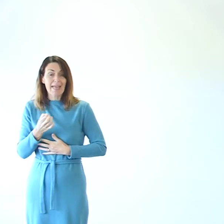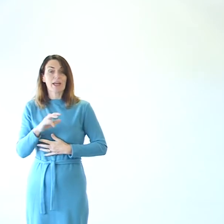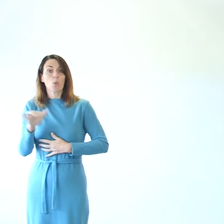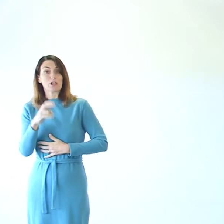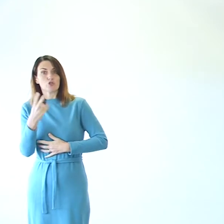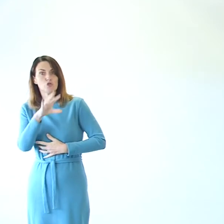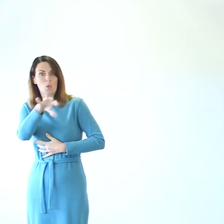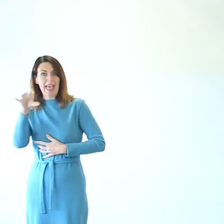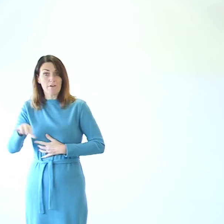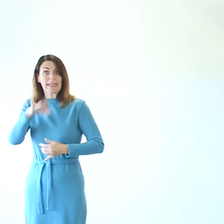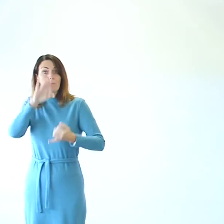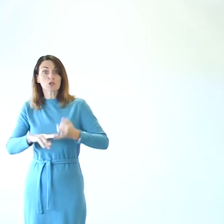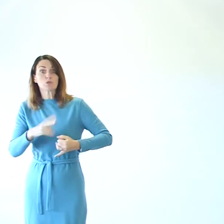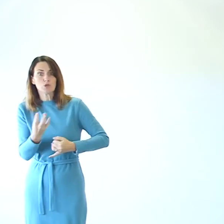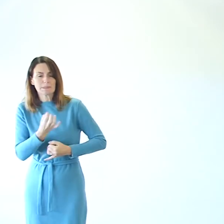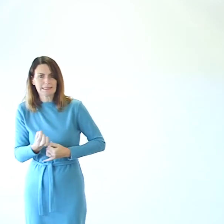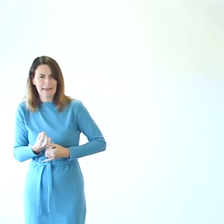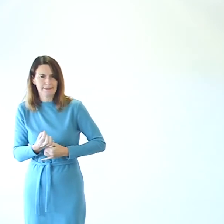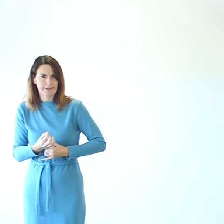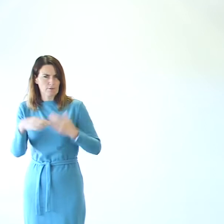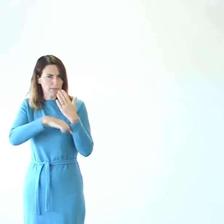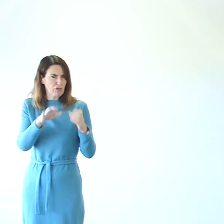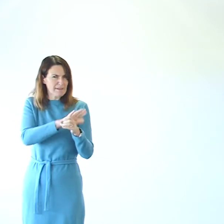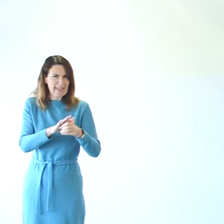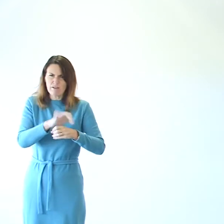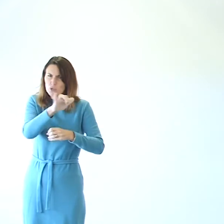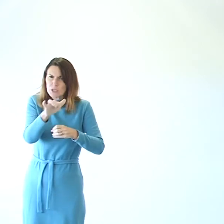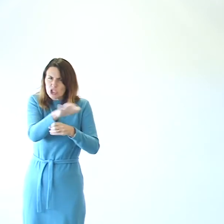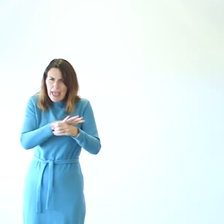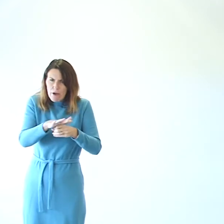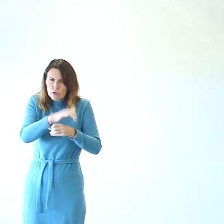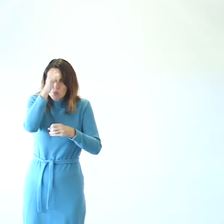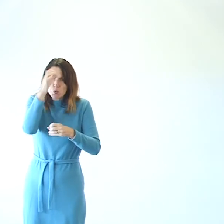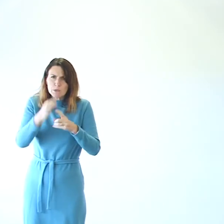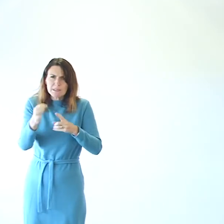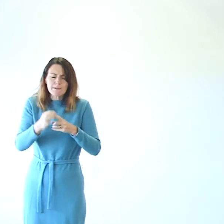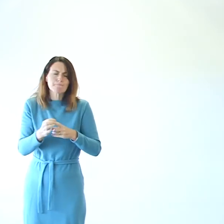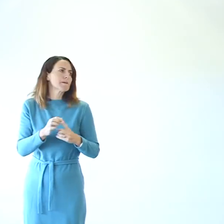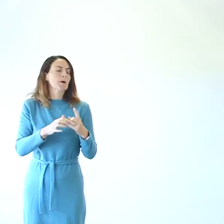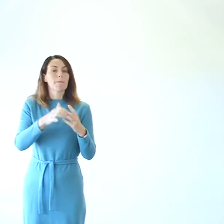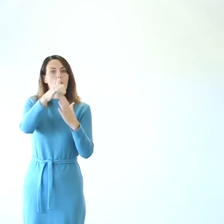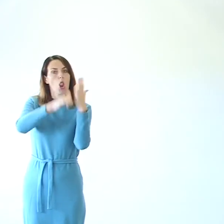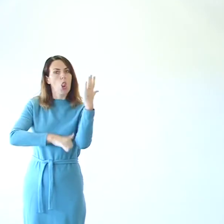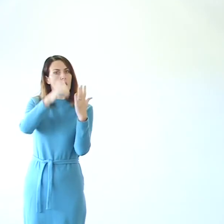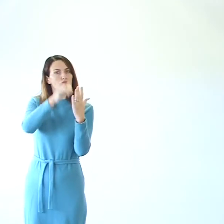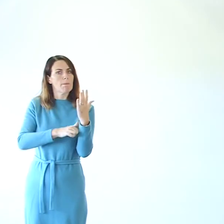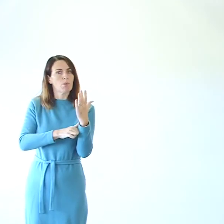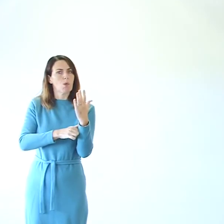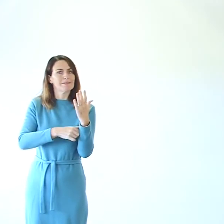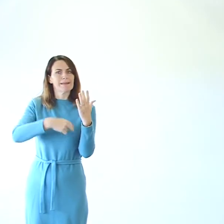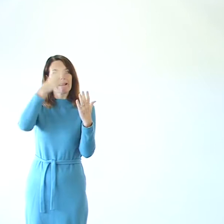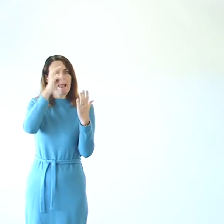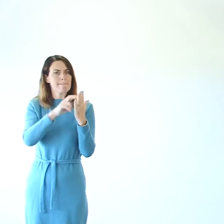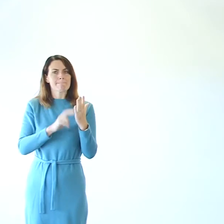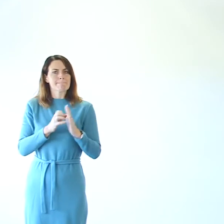% in Milton Keynes deprived areas? Do we know? Or is that in the long report? No, it's not in the long report. We haven't actually named them